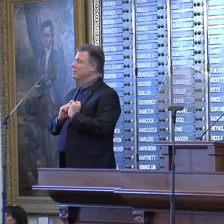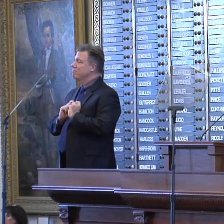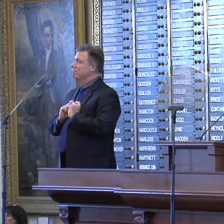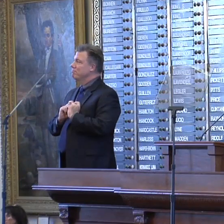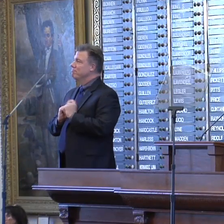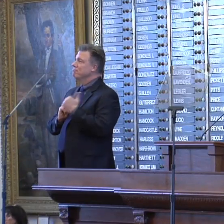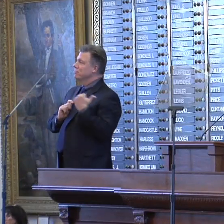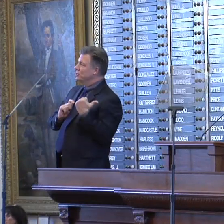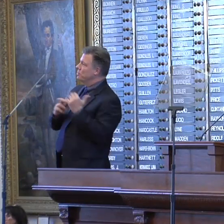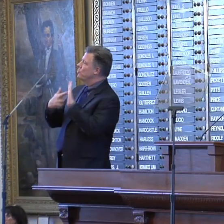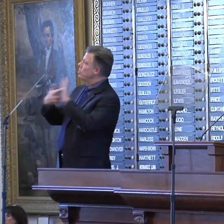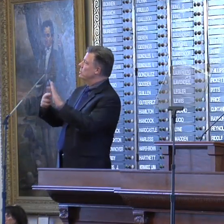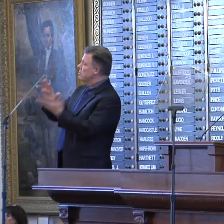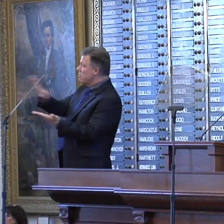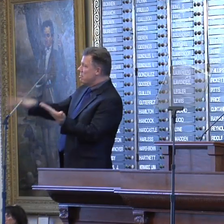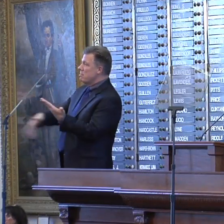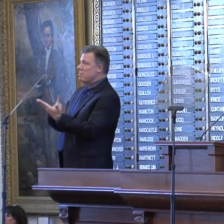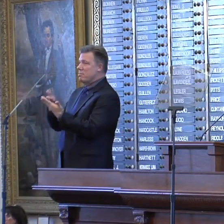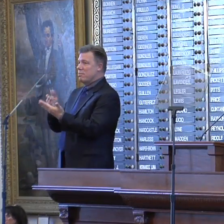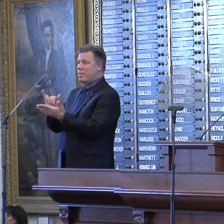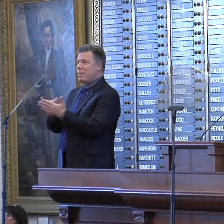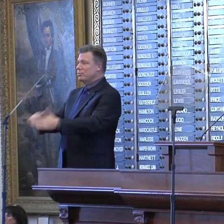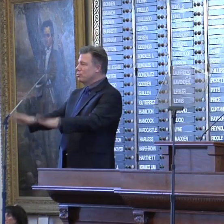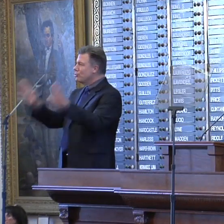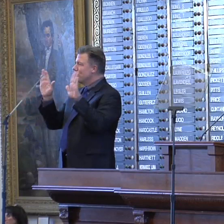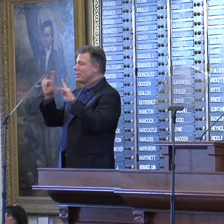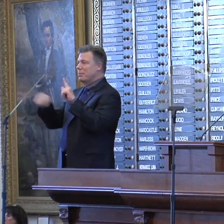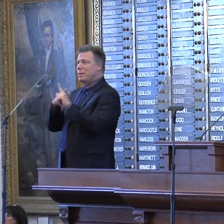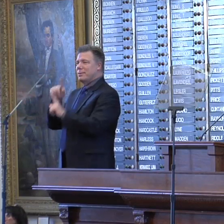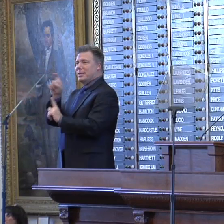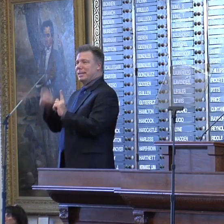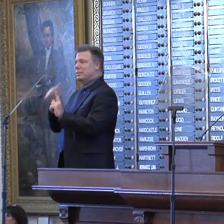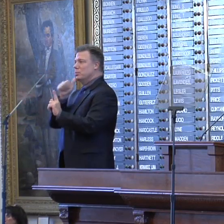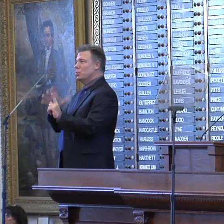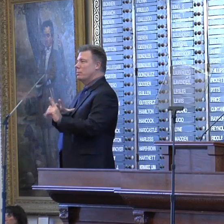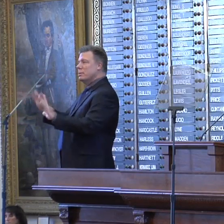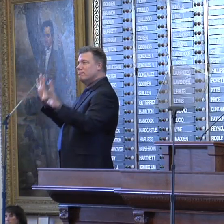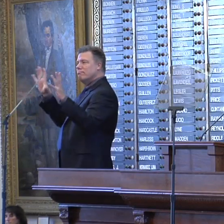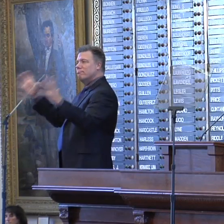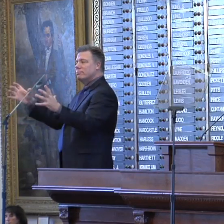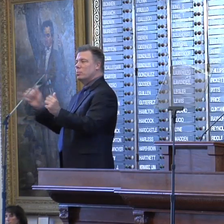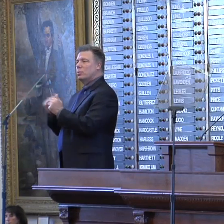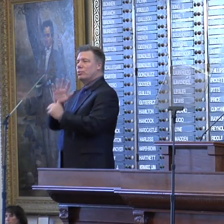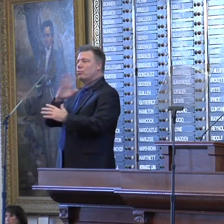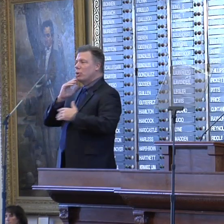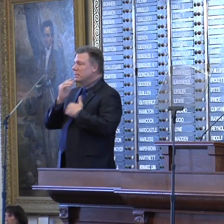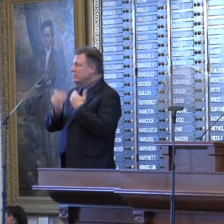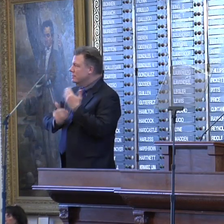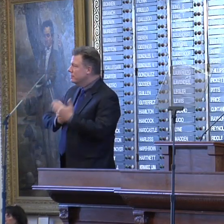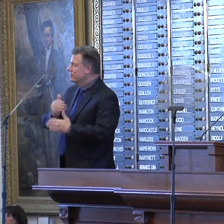She represents all that is good about Texas women with her grace, strength,